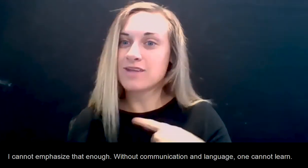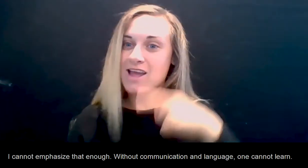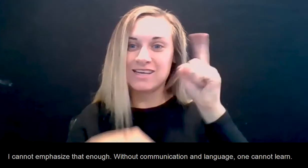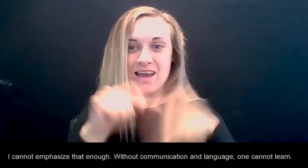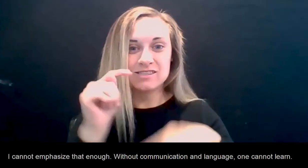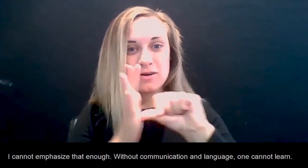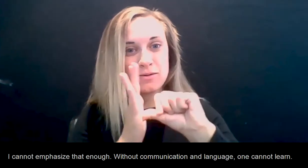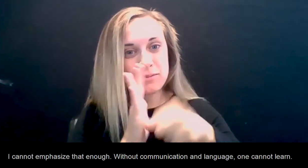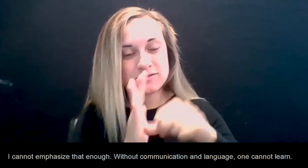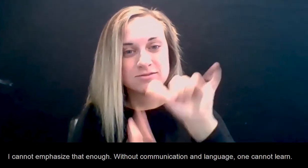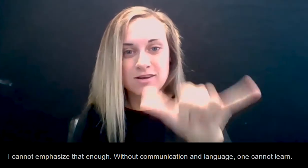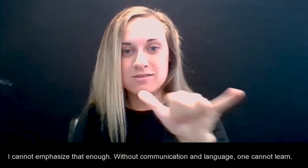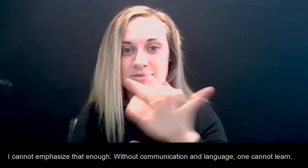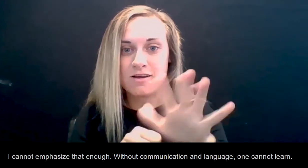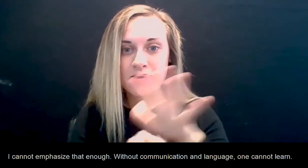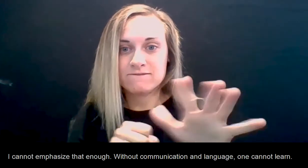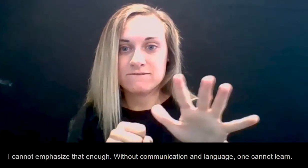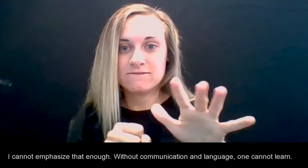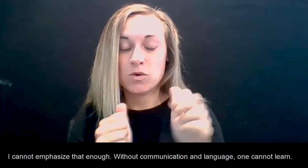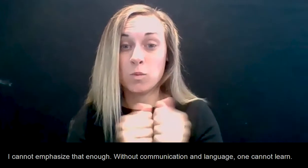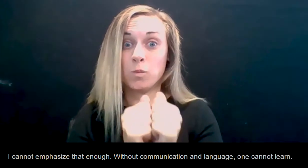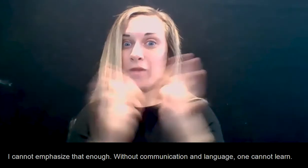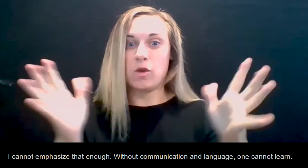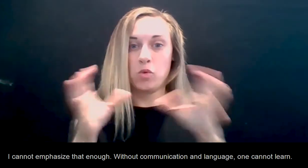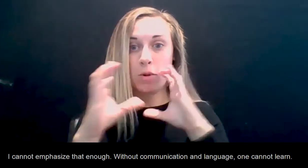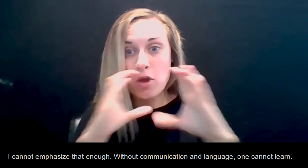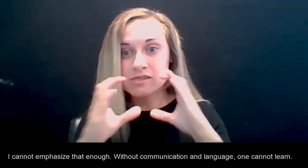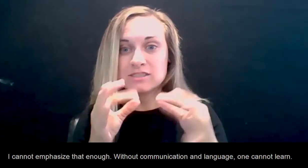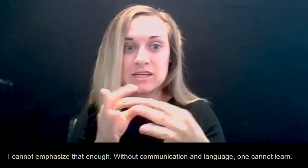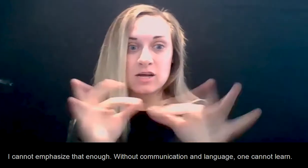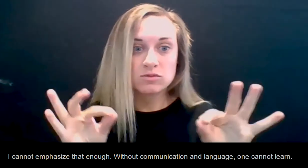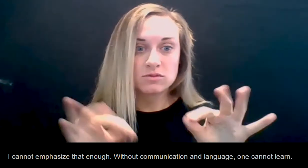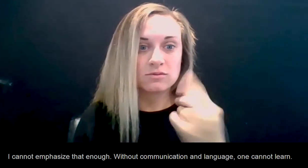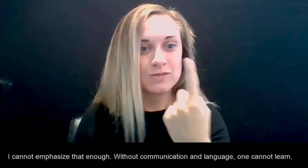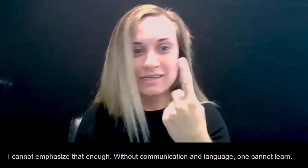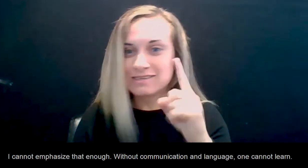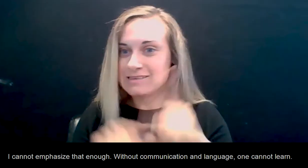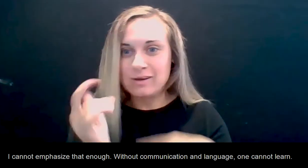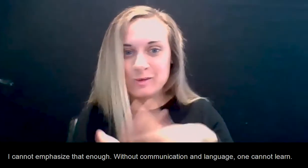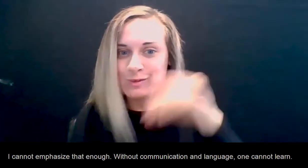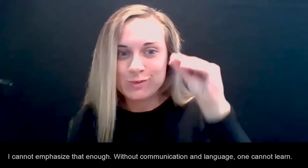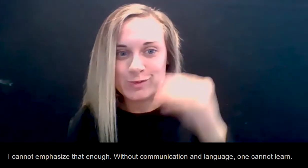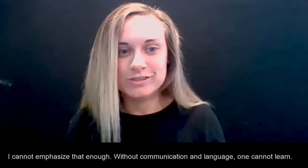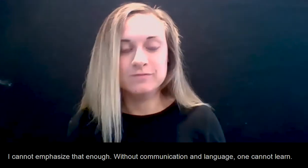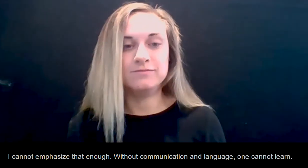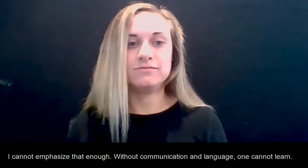I cannot emphasize that enough. Without communication and language, one cannot learn.